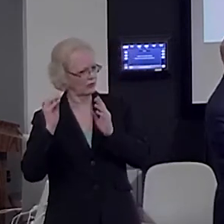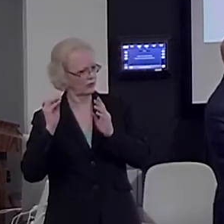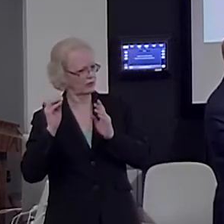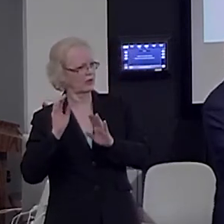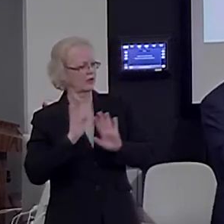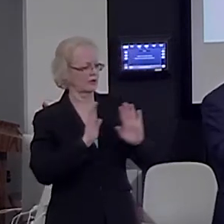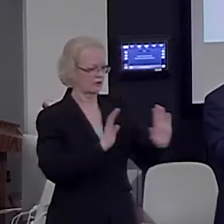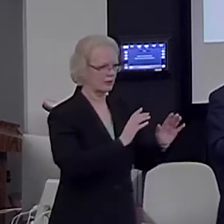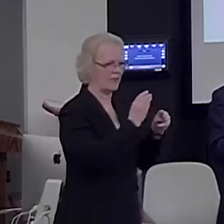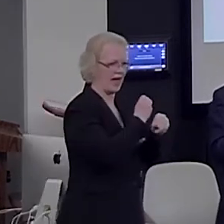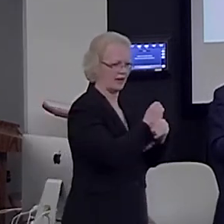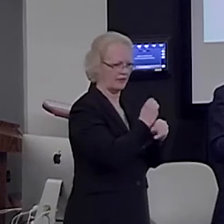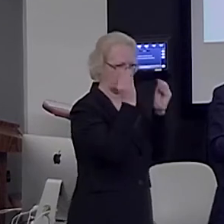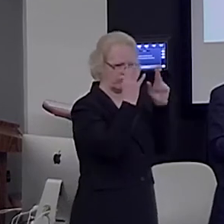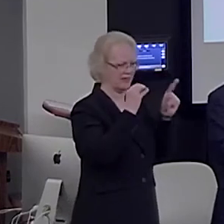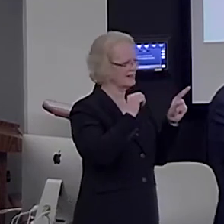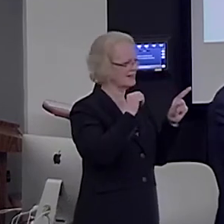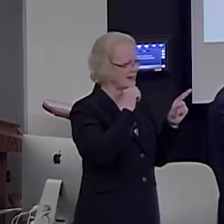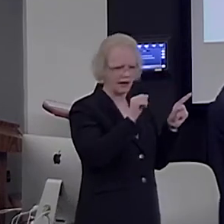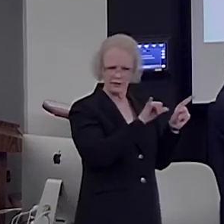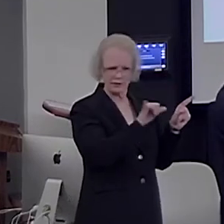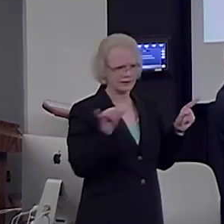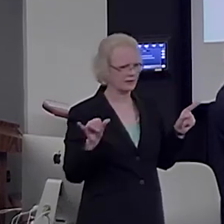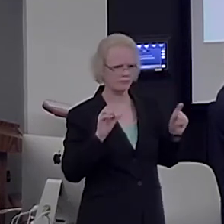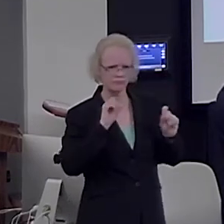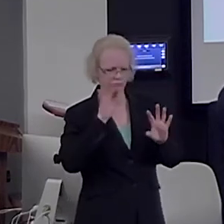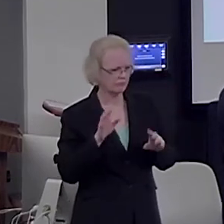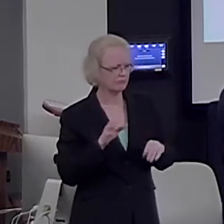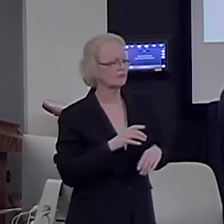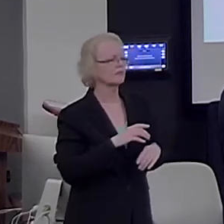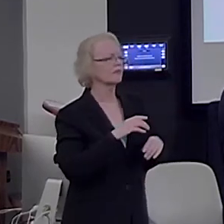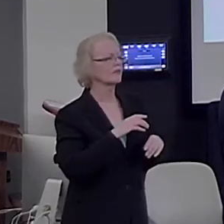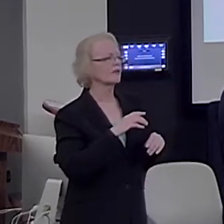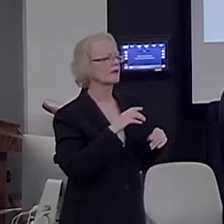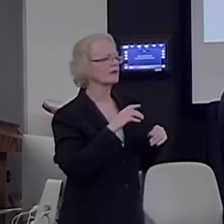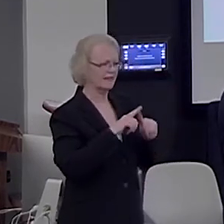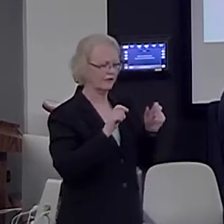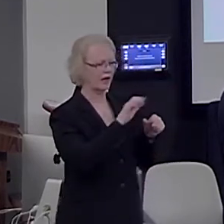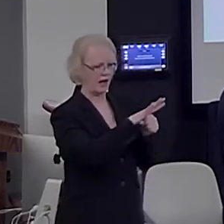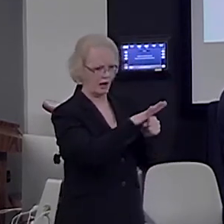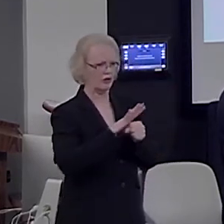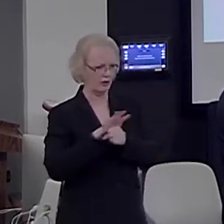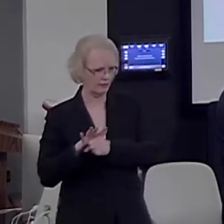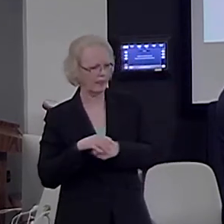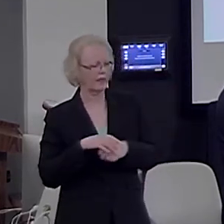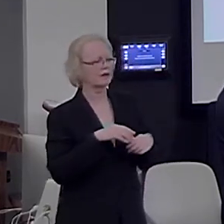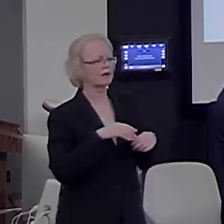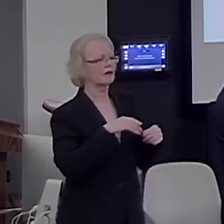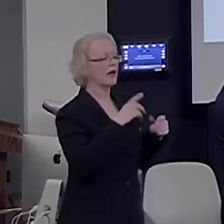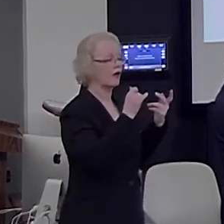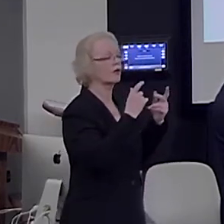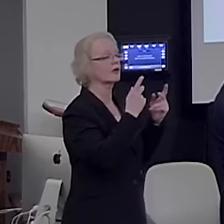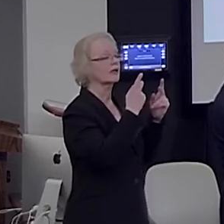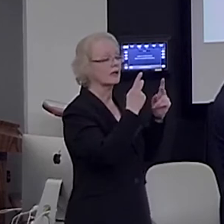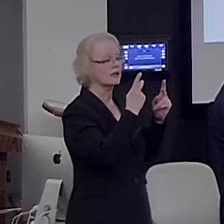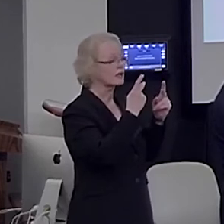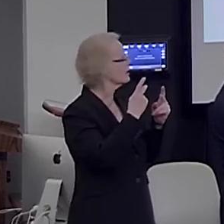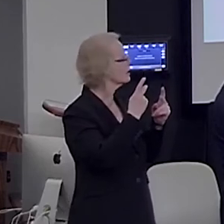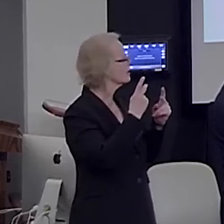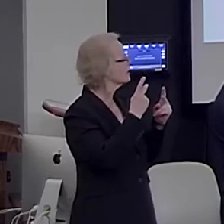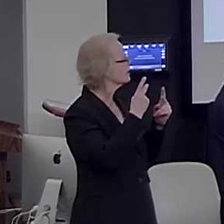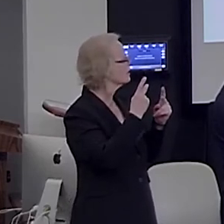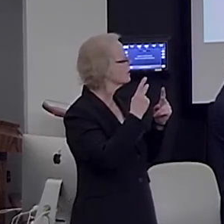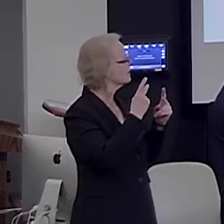by this geometrical task. If we look at the calculation network, it is being activated in each of these regions,